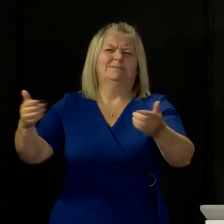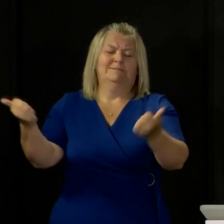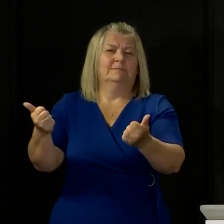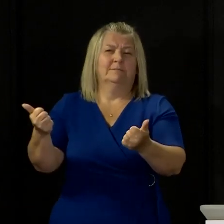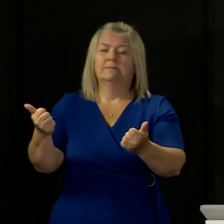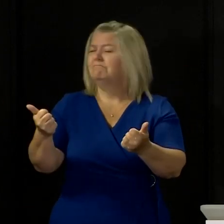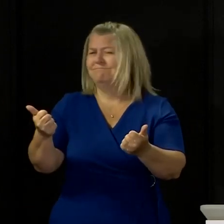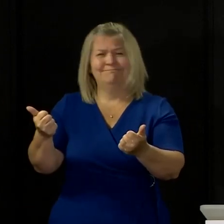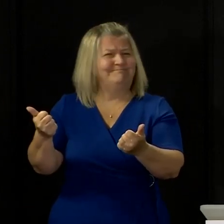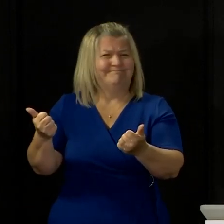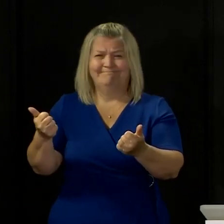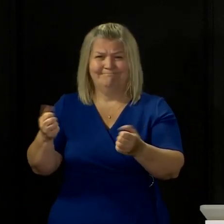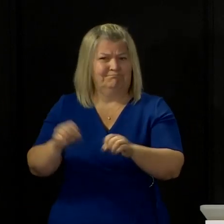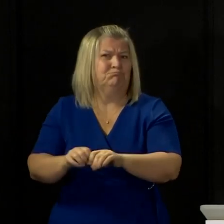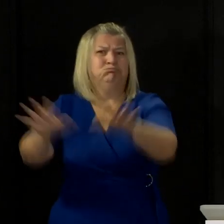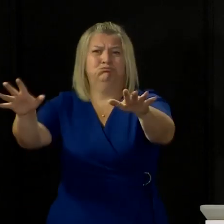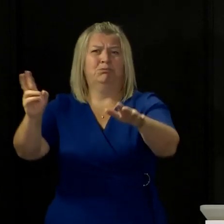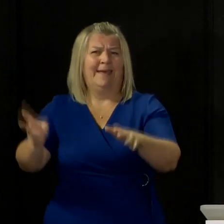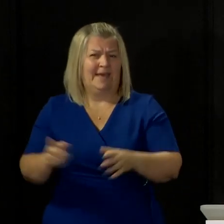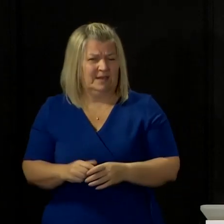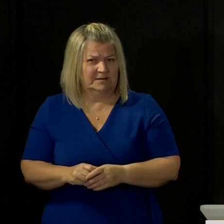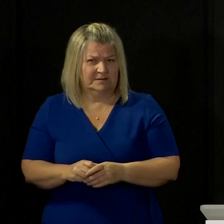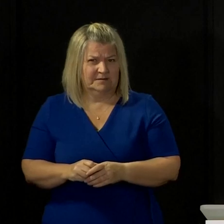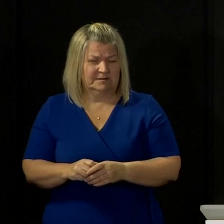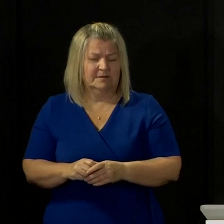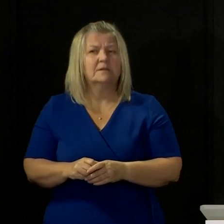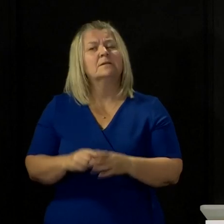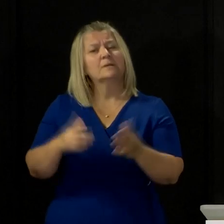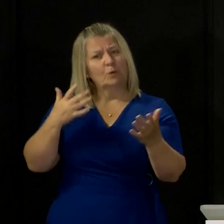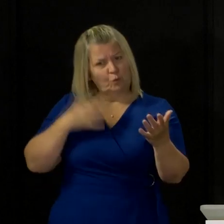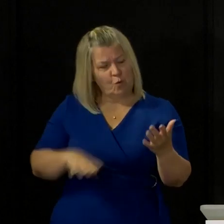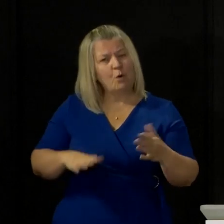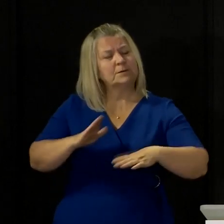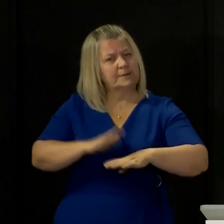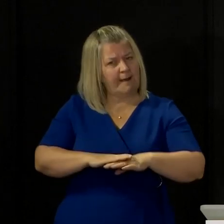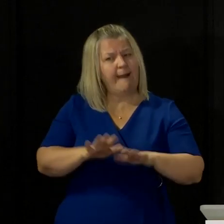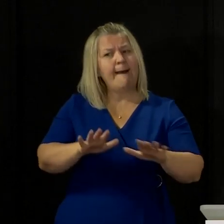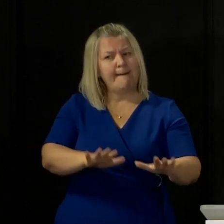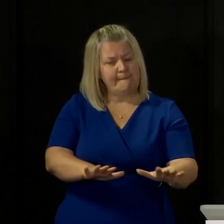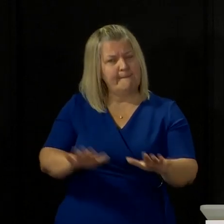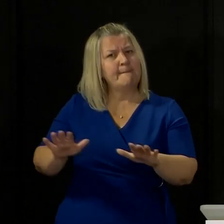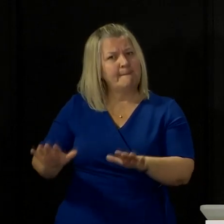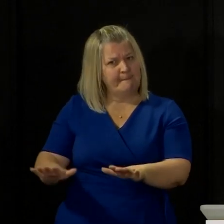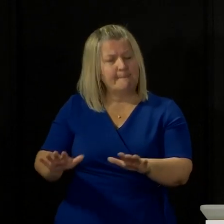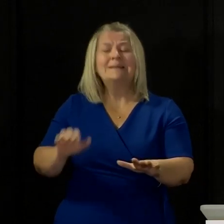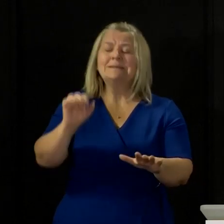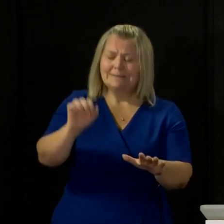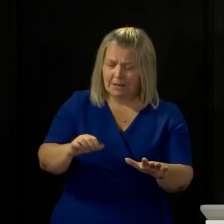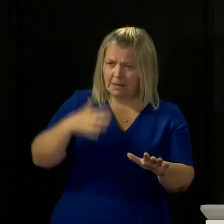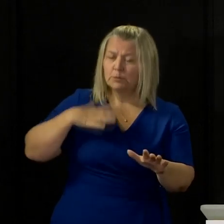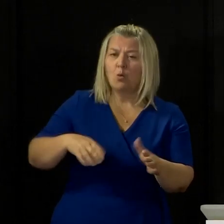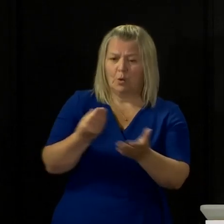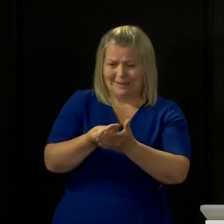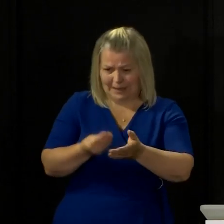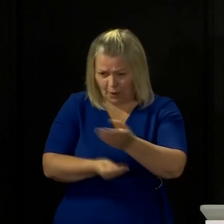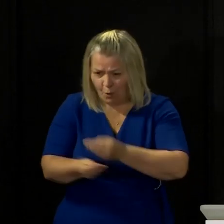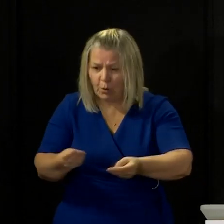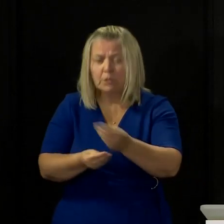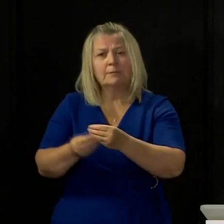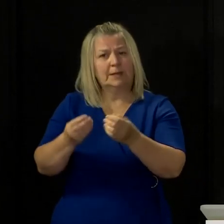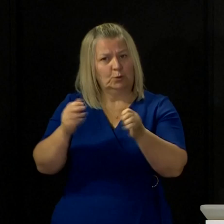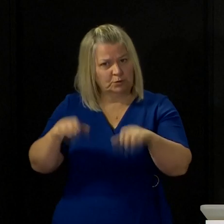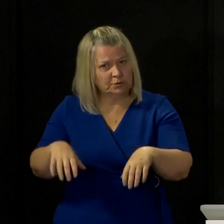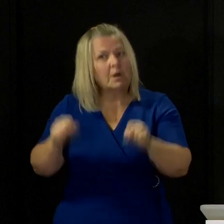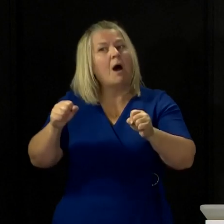with this and allowed the virus to run out of control again. But we want to see an opening up of our economy generally, and tourism and hospitality